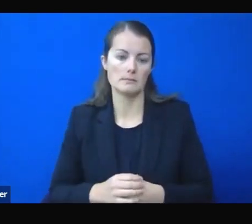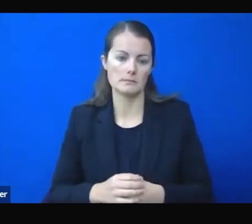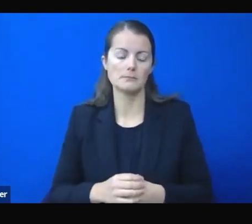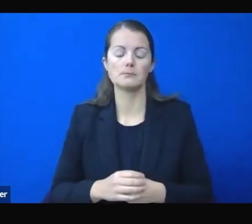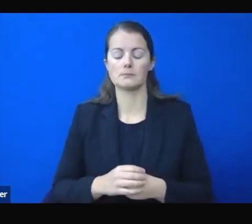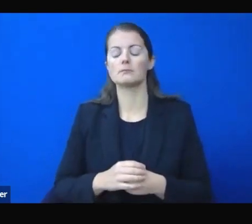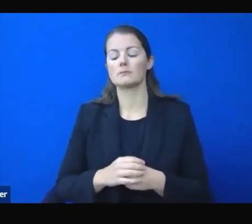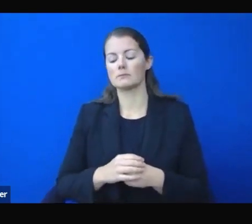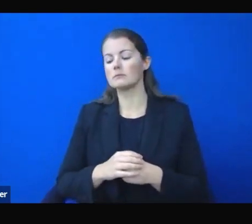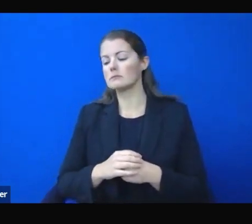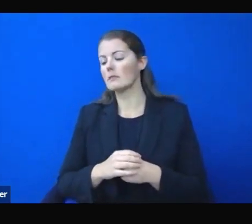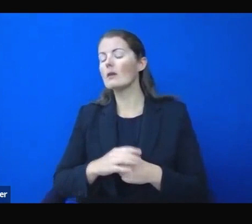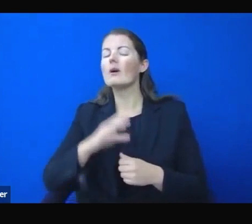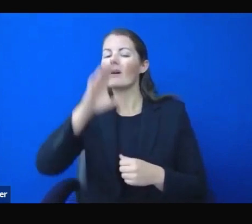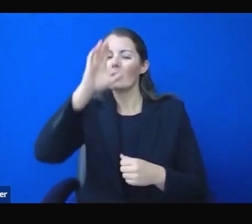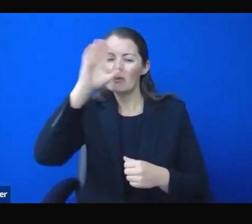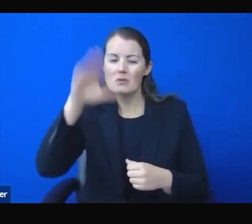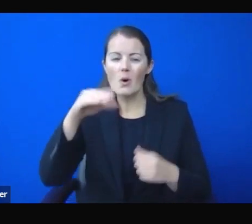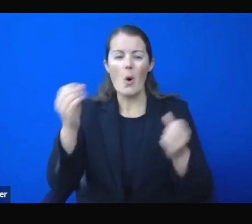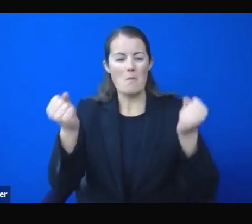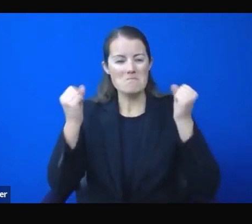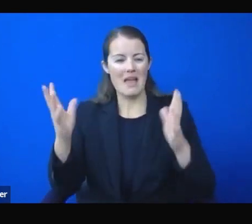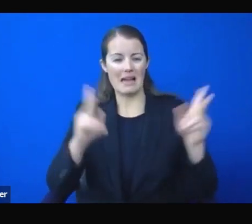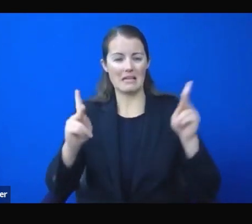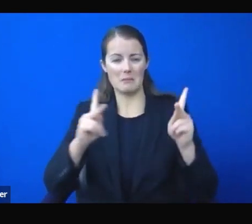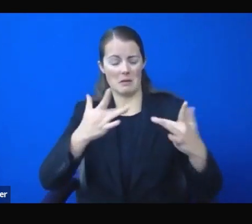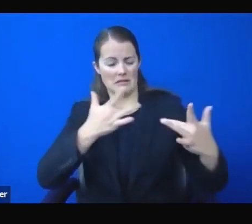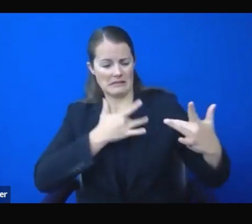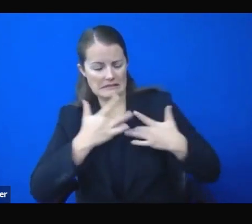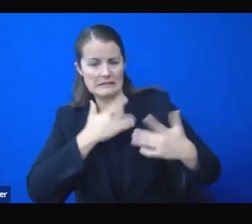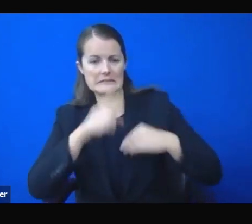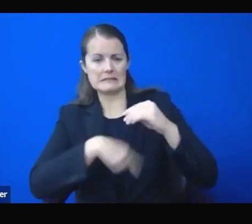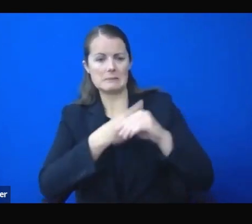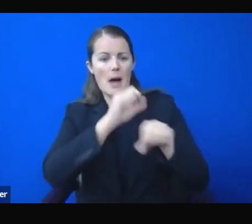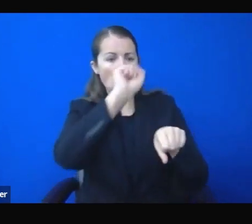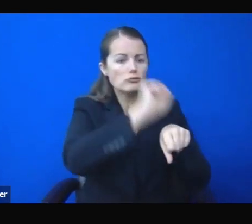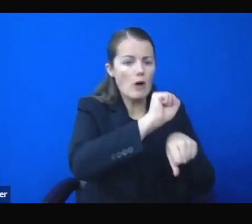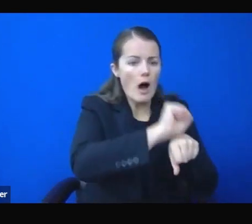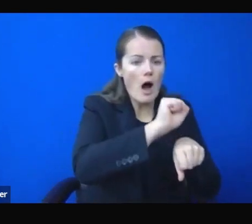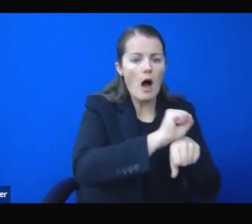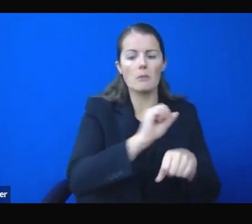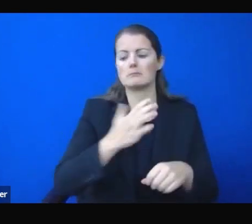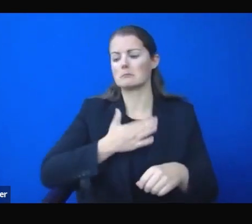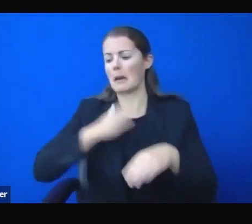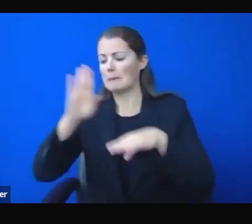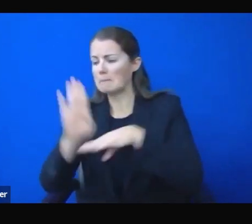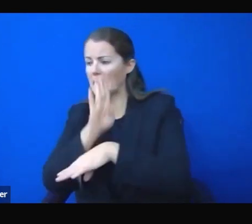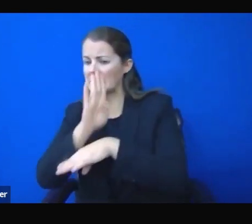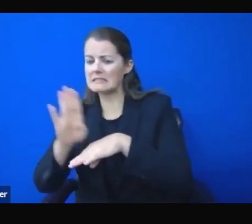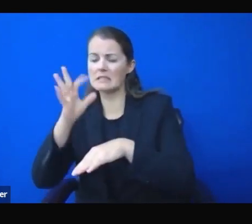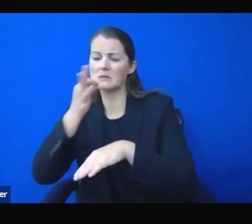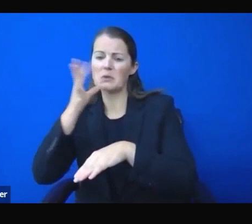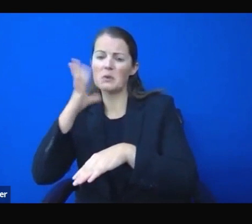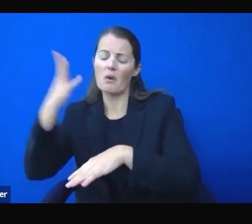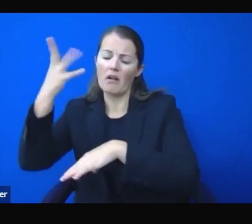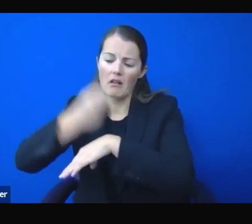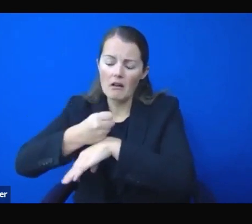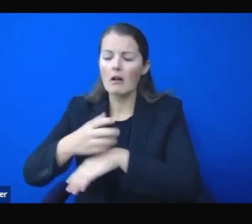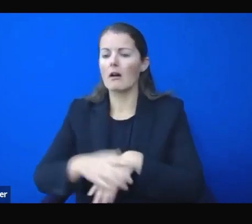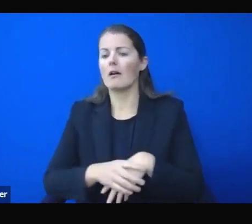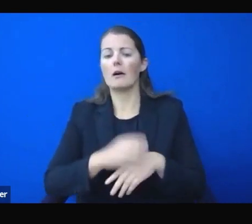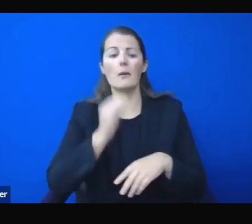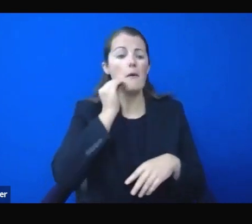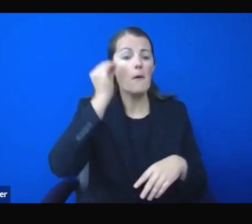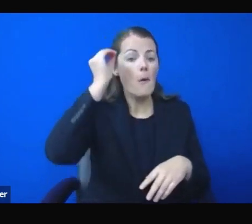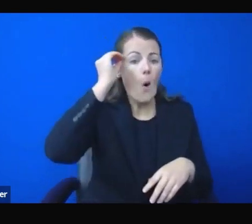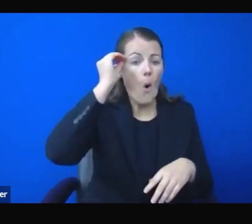just want to go back to normal, who are worried about their jobs, their businesses, keeping their homes, and